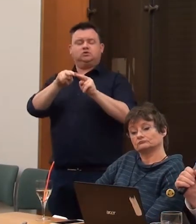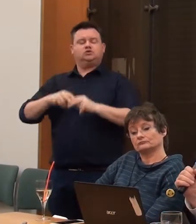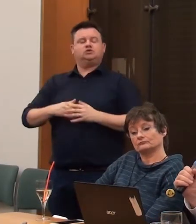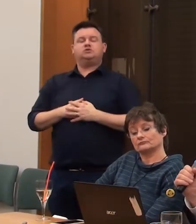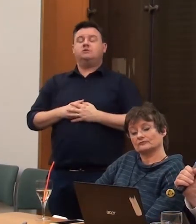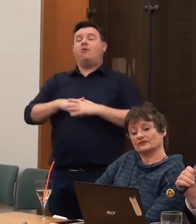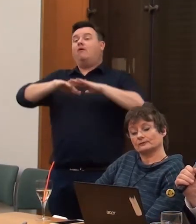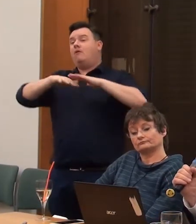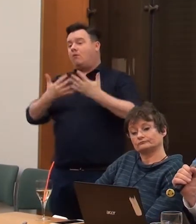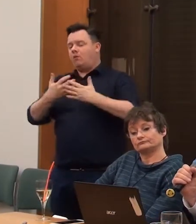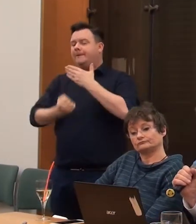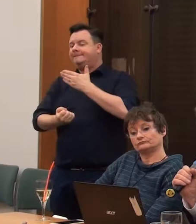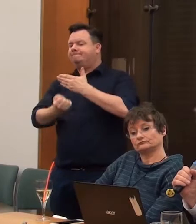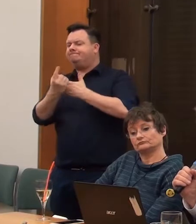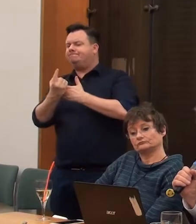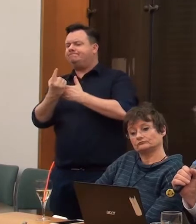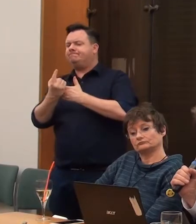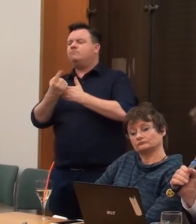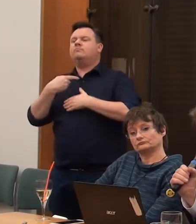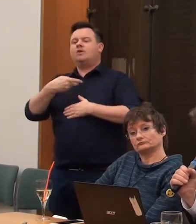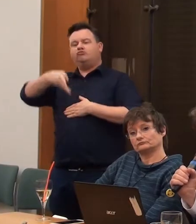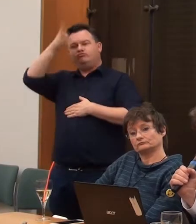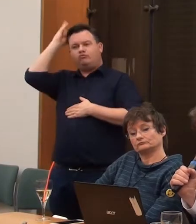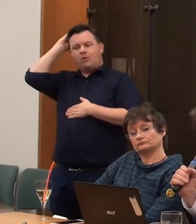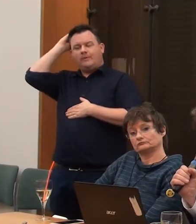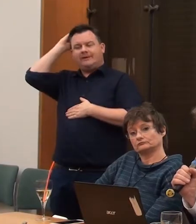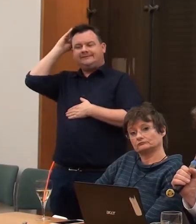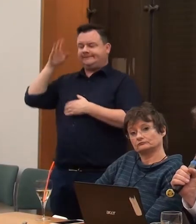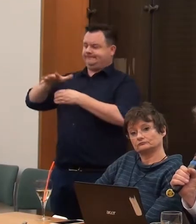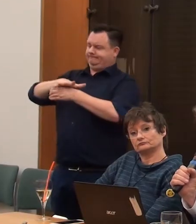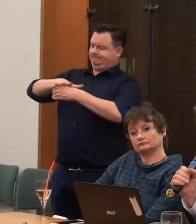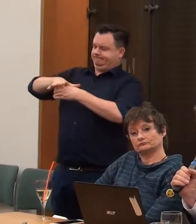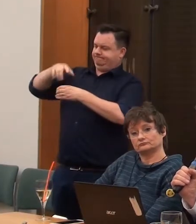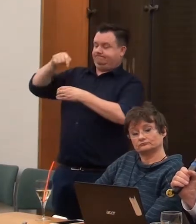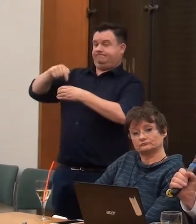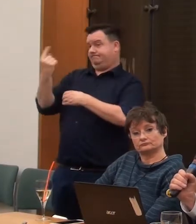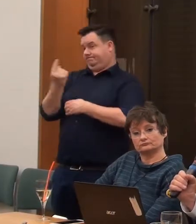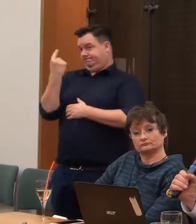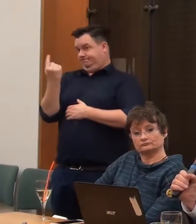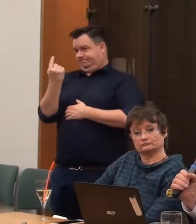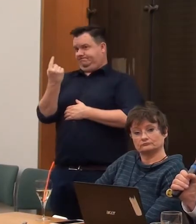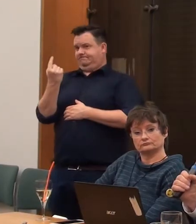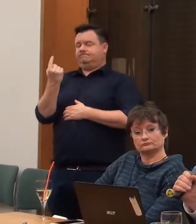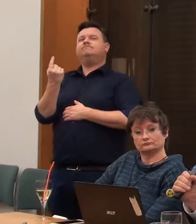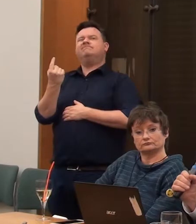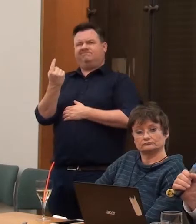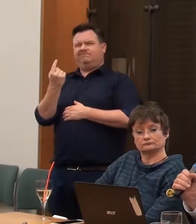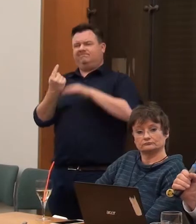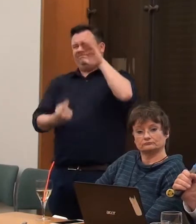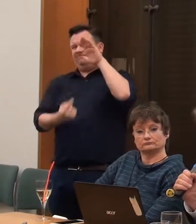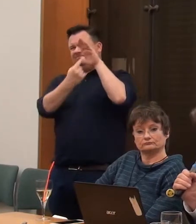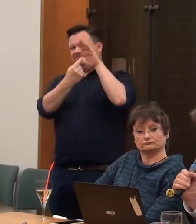Or occasionally, in the Roman situation, someone in the ruling elite